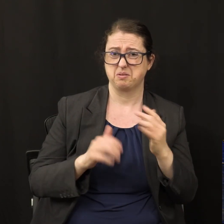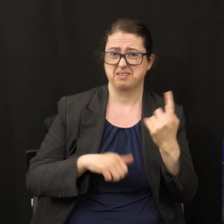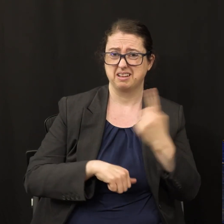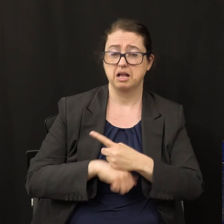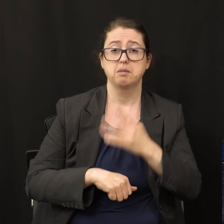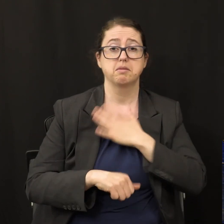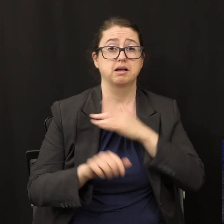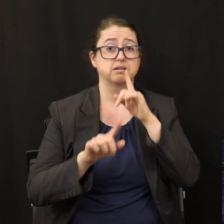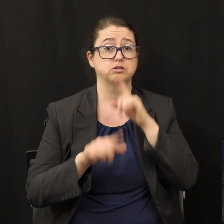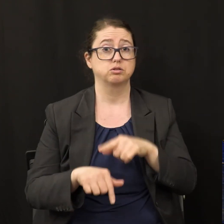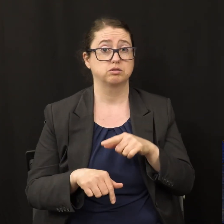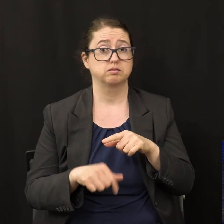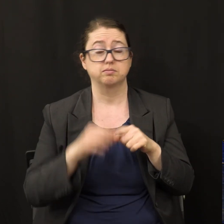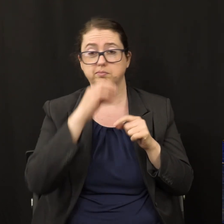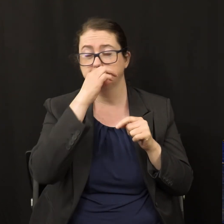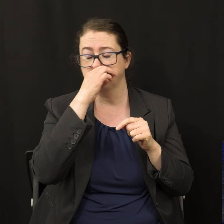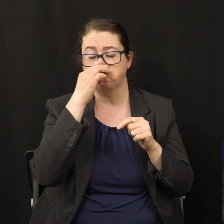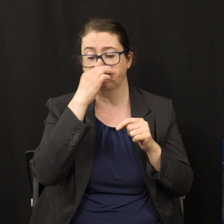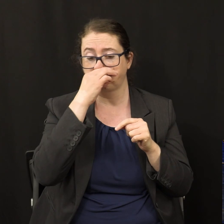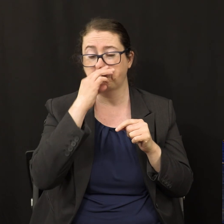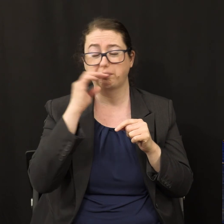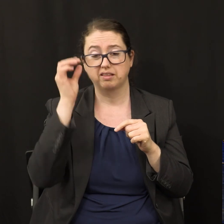well God tested Adam and Eve with a tree